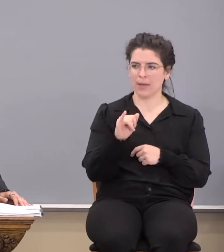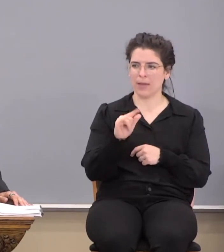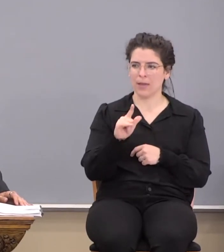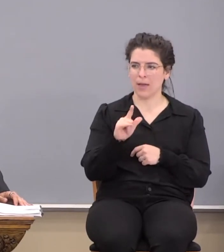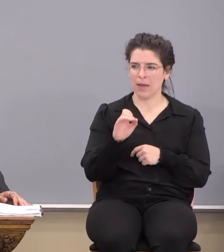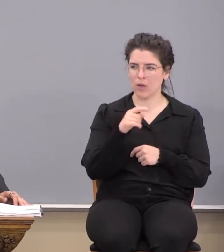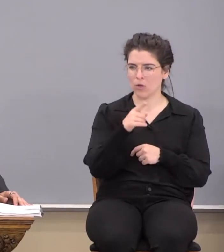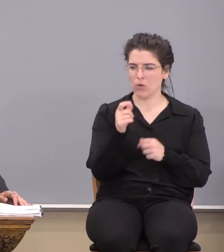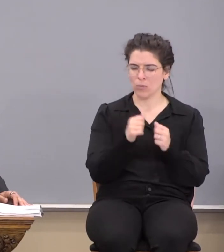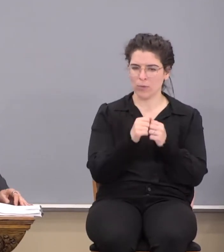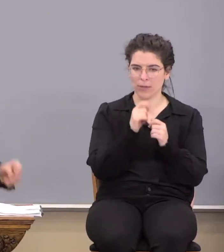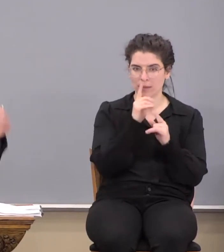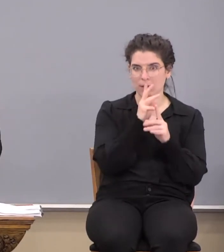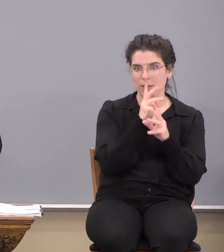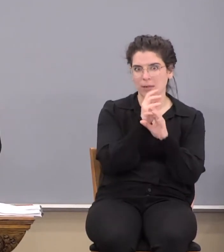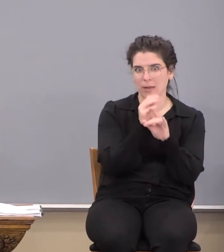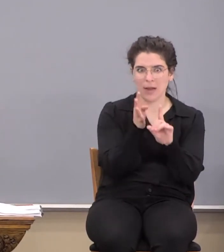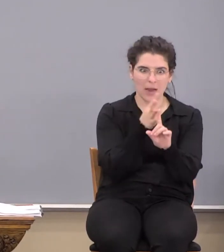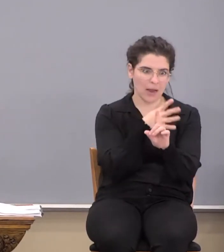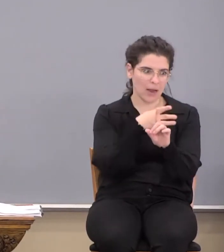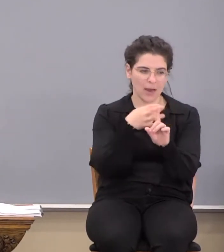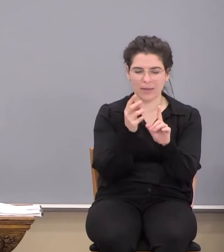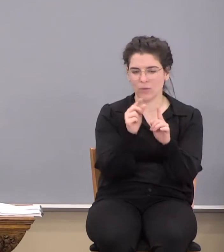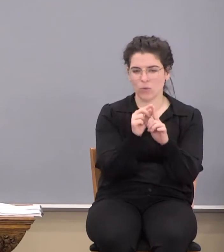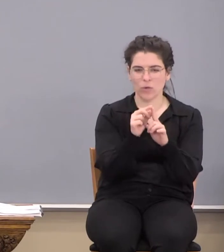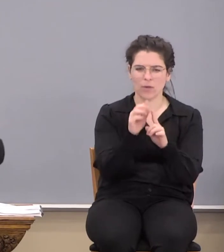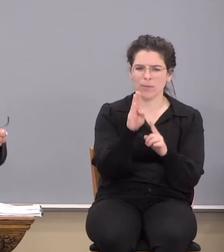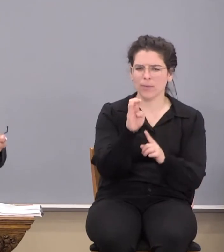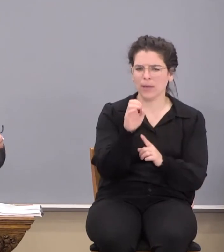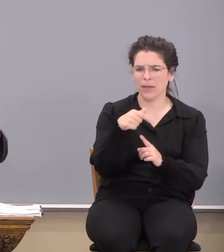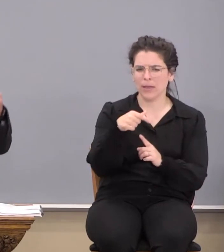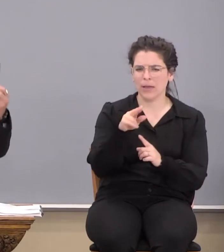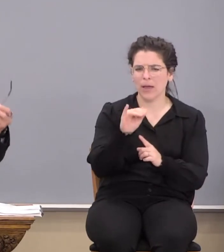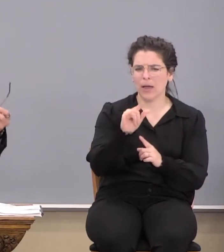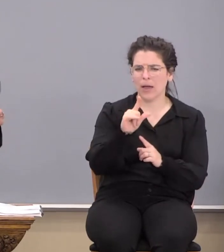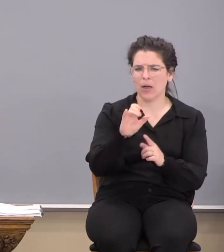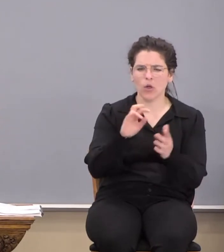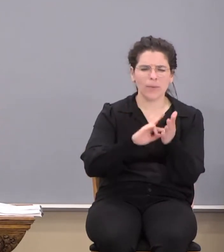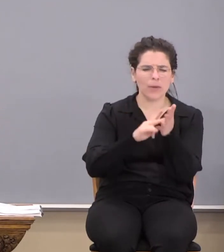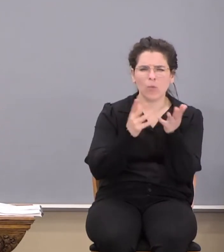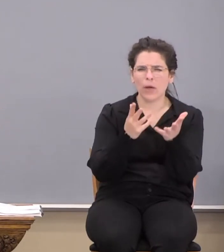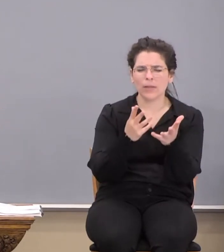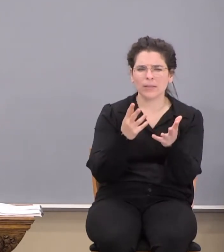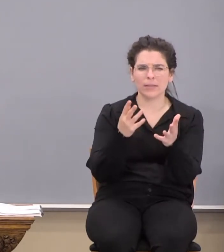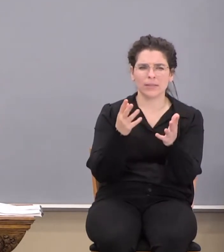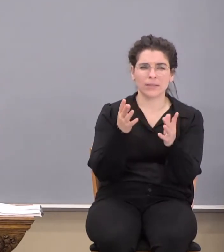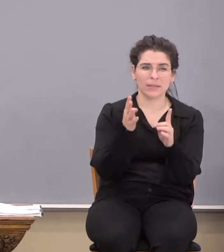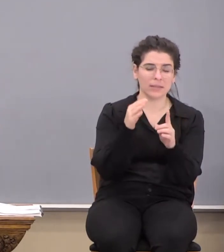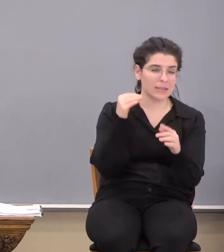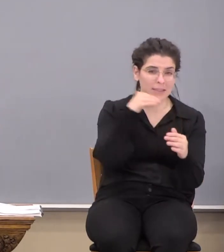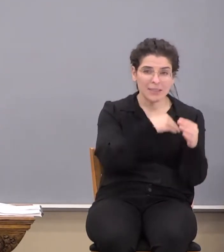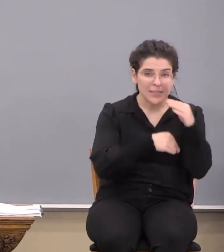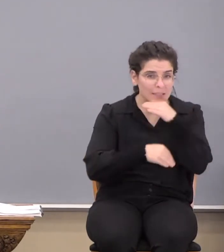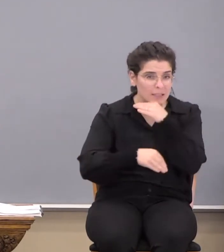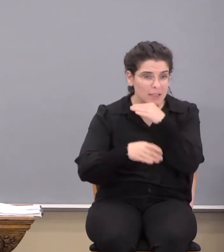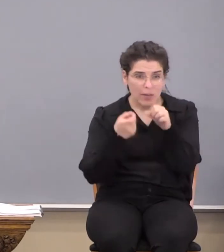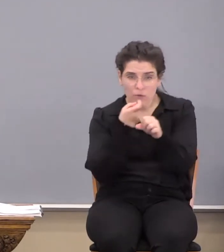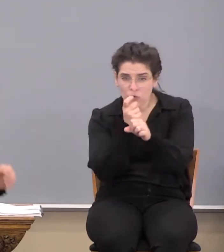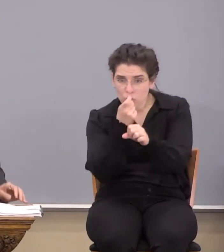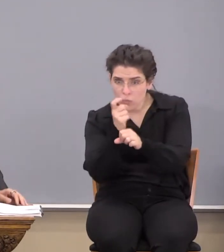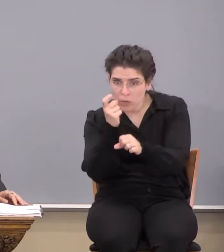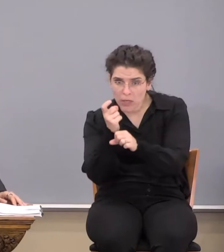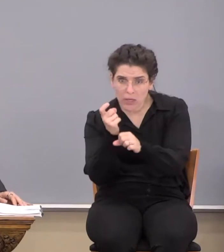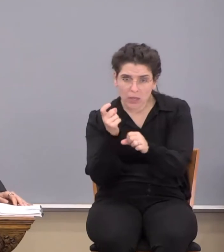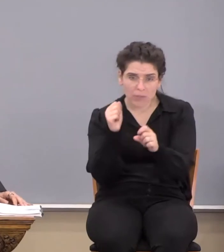words. What does the word beguile mean? What's that word mean? Deceived? Kind of tricked? Whatever? Okay. And it says, it says there,